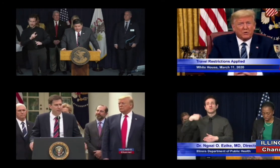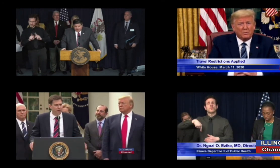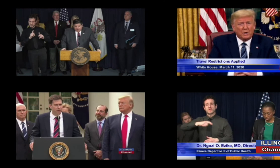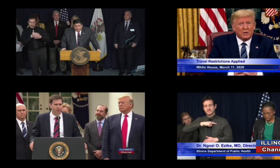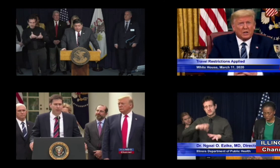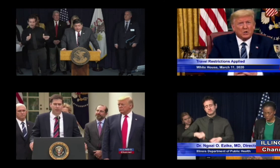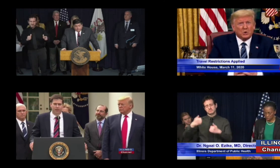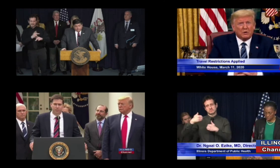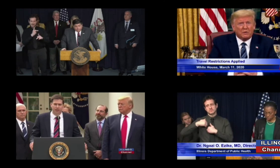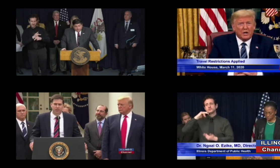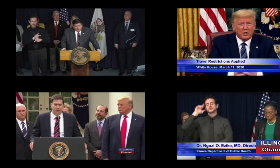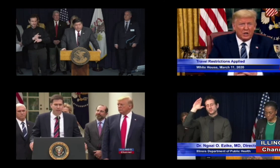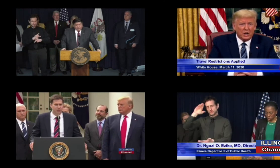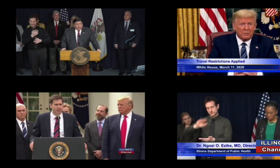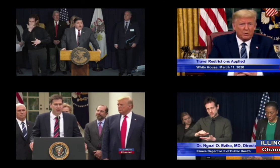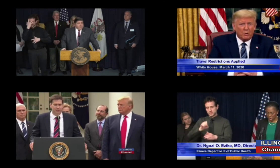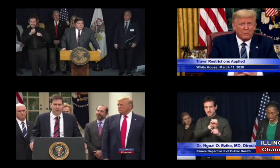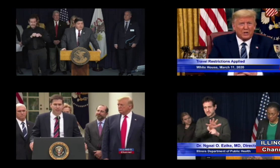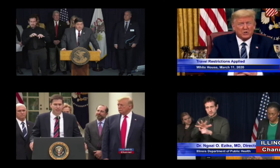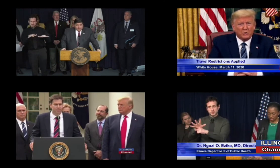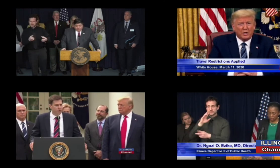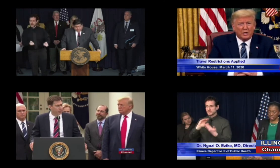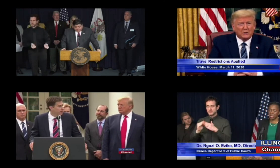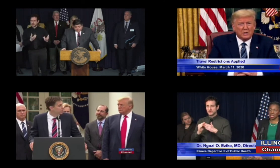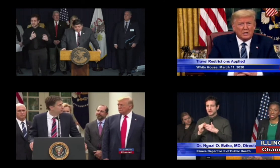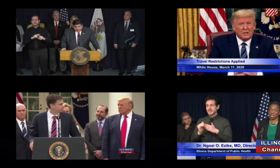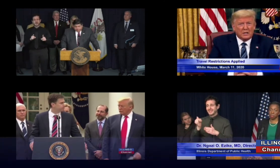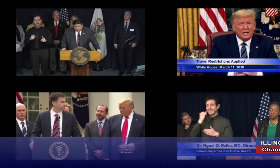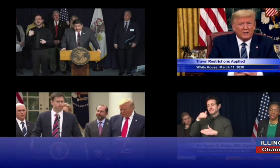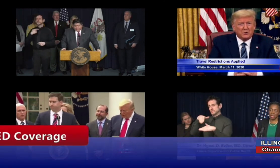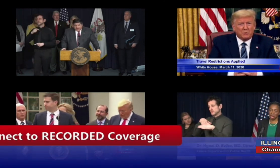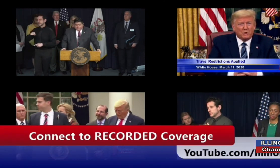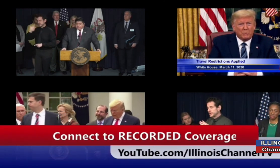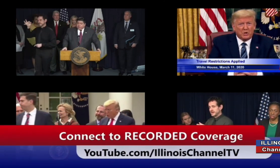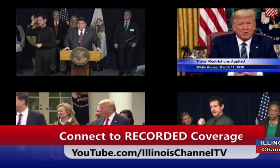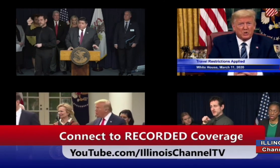exemptions for Americans who are in and out of these facilities as they provide peers with these residents.